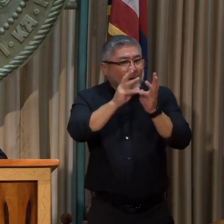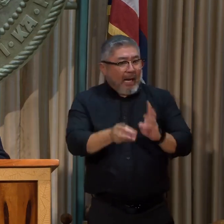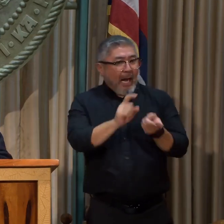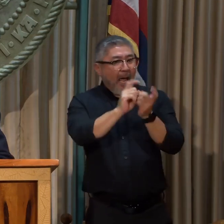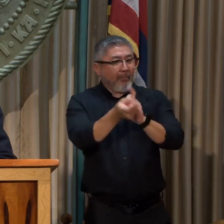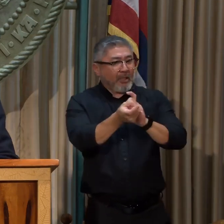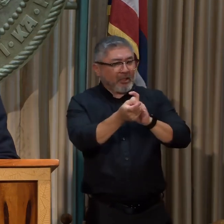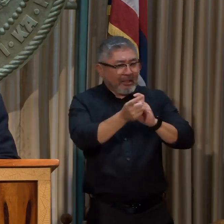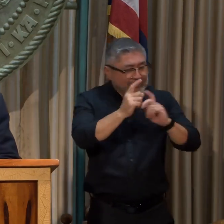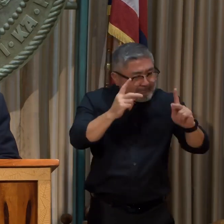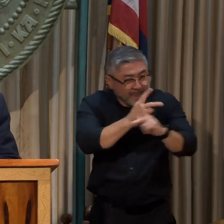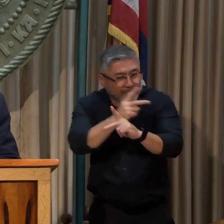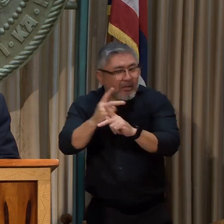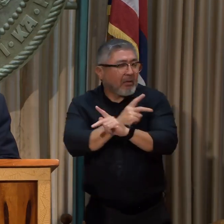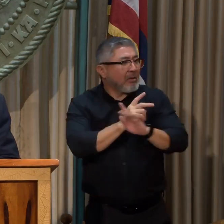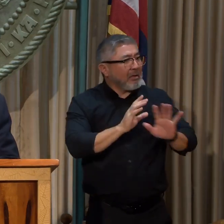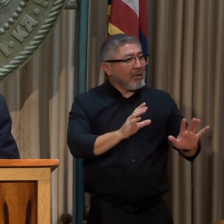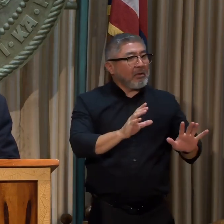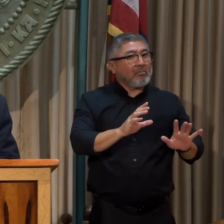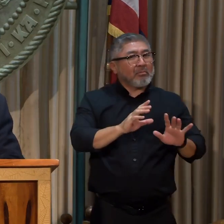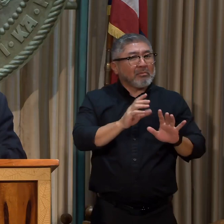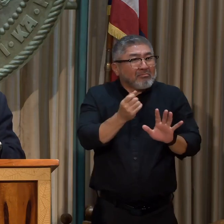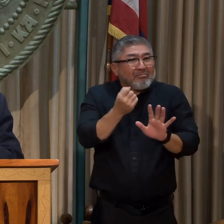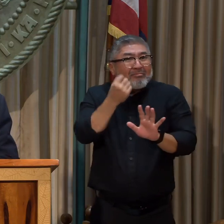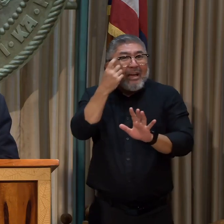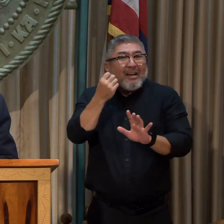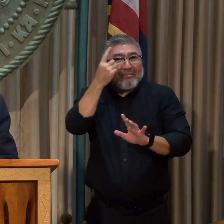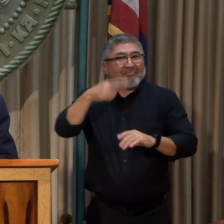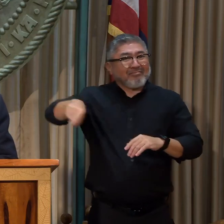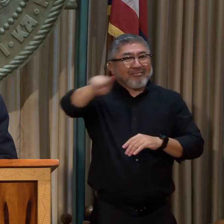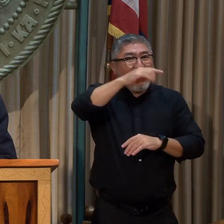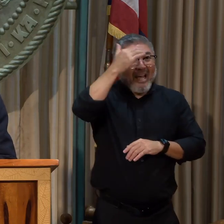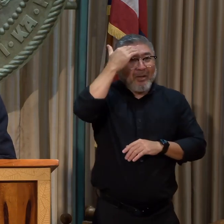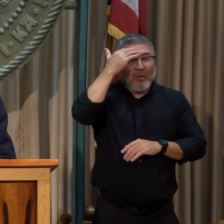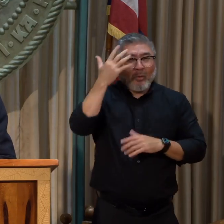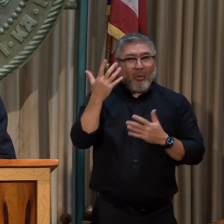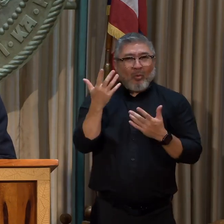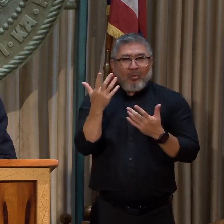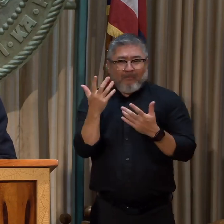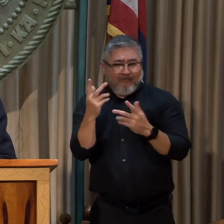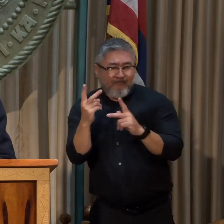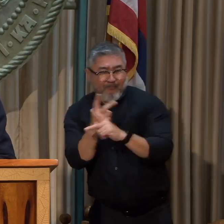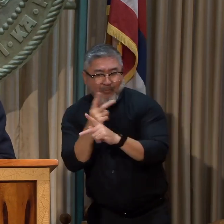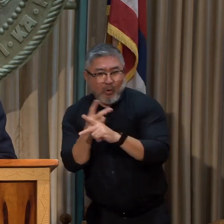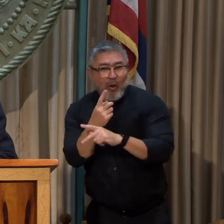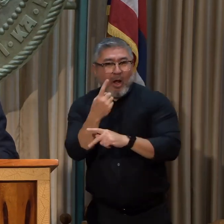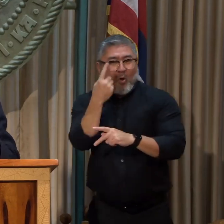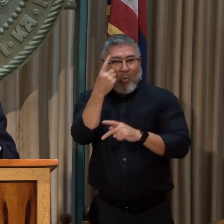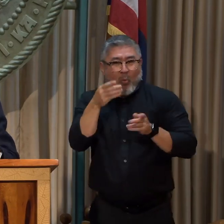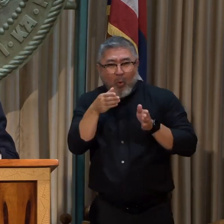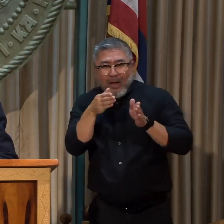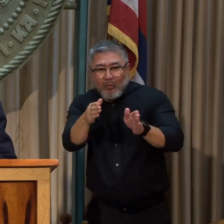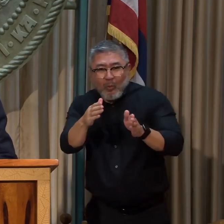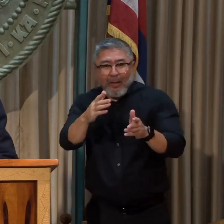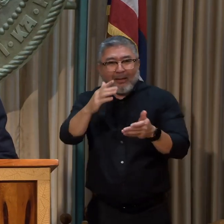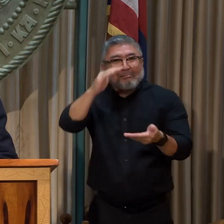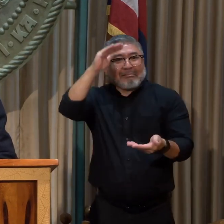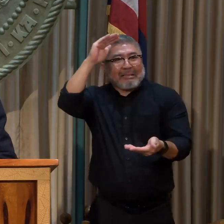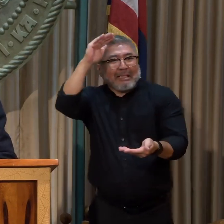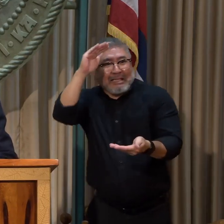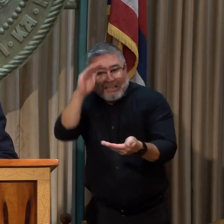as we go forward, I hope people strongly consider some mechanism to do that because if we don't,